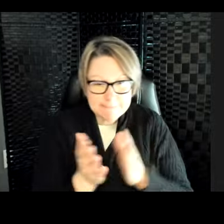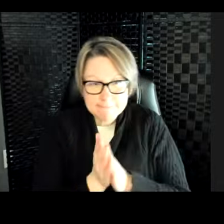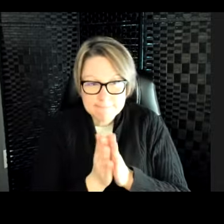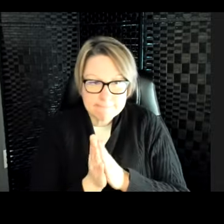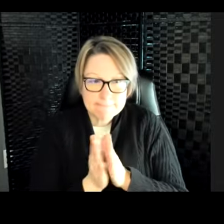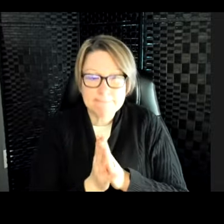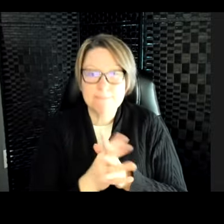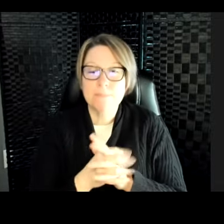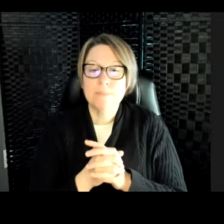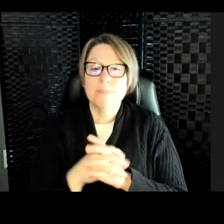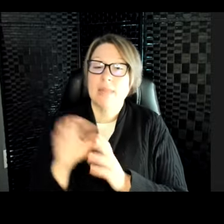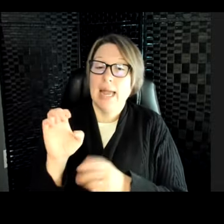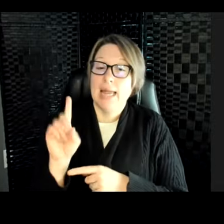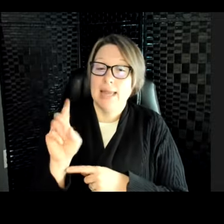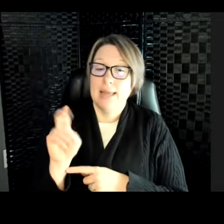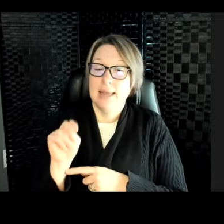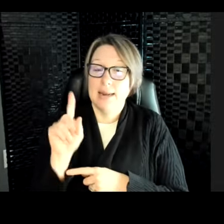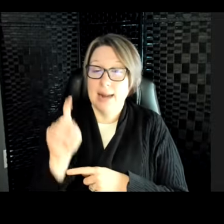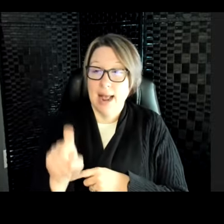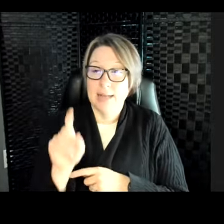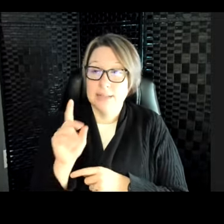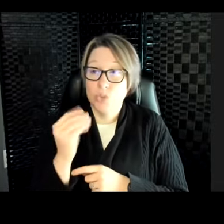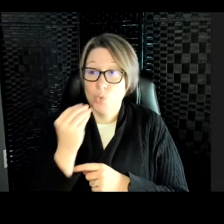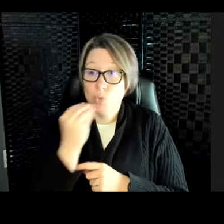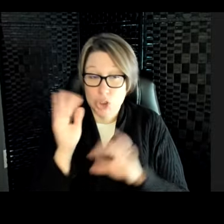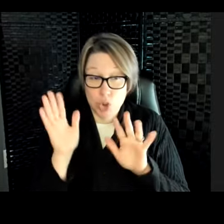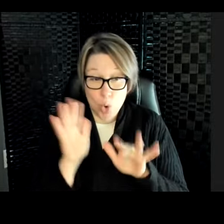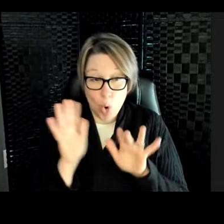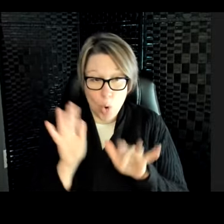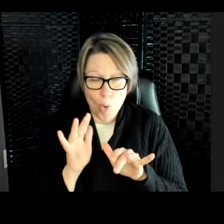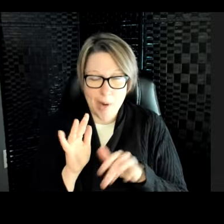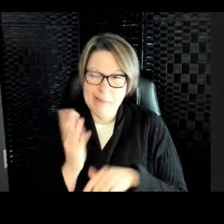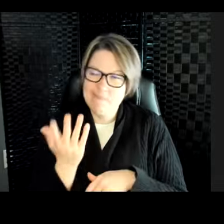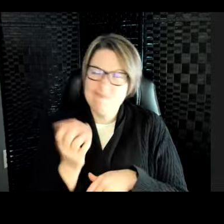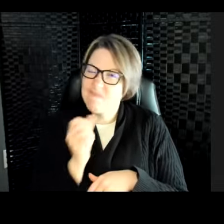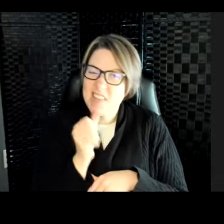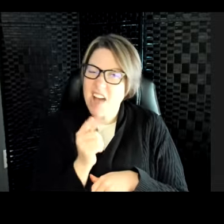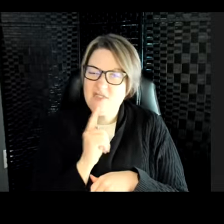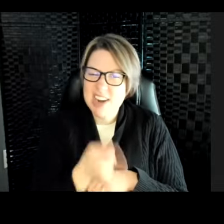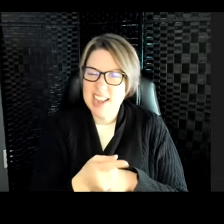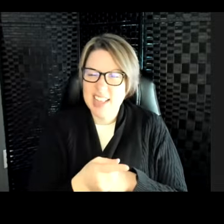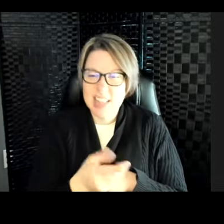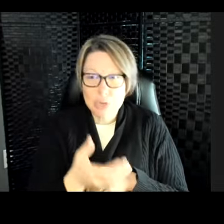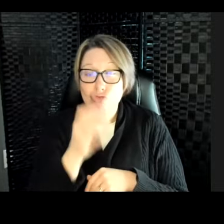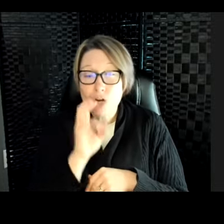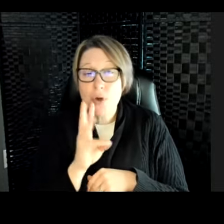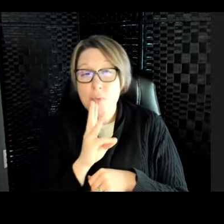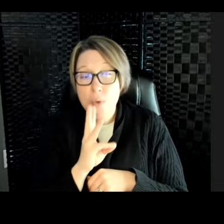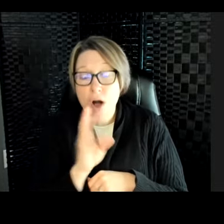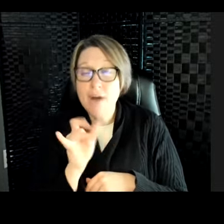Eden asked, do they eat snow? Not really. They will drink water when they're thirsty. And then if they're